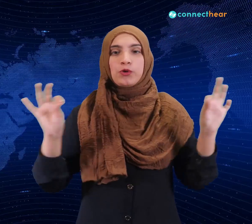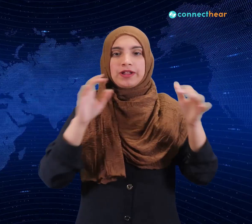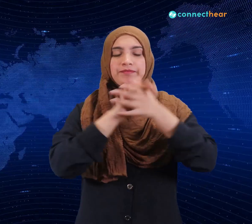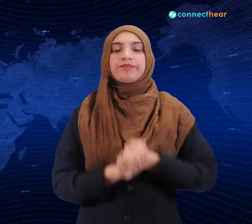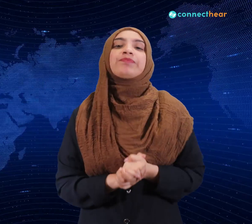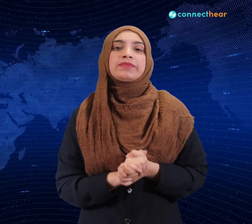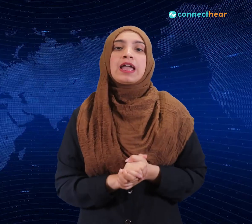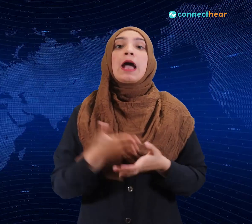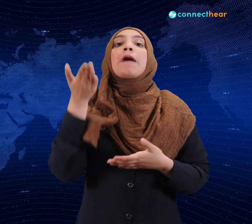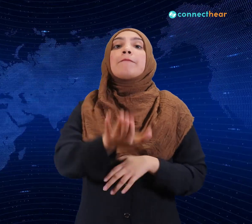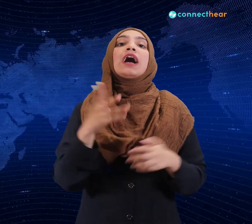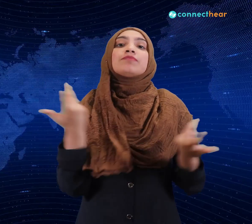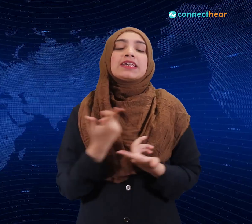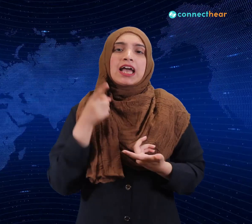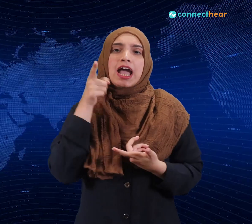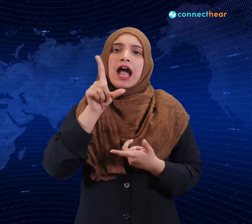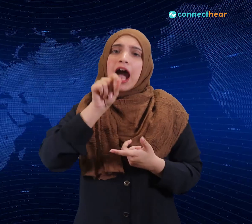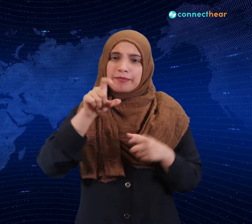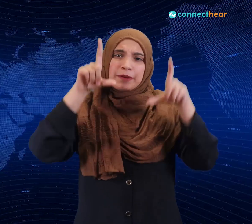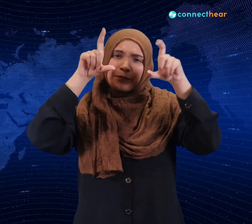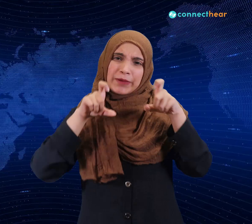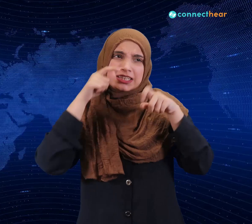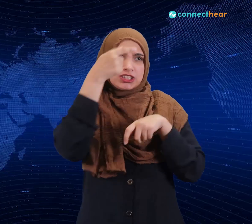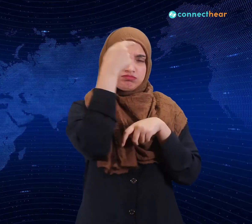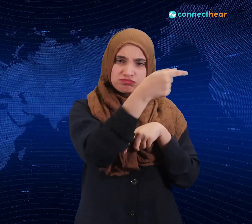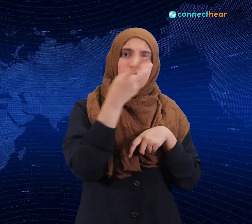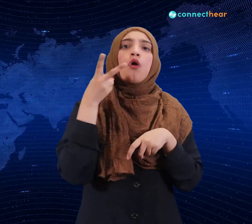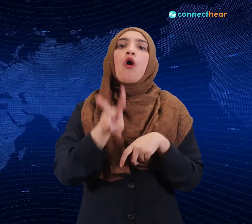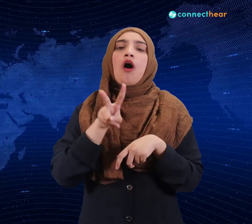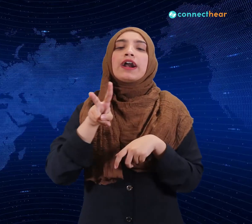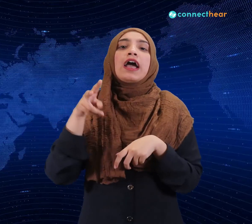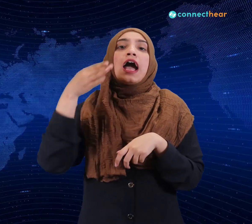After that, select a profile picture and take a picture of your ID card and upload it.